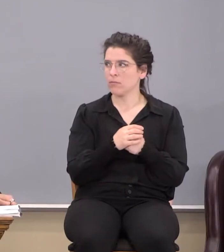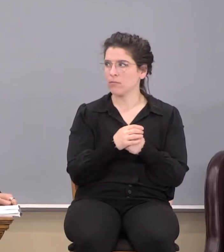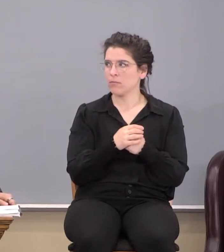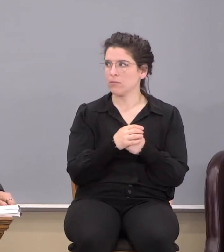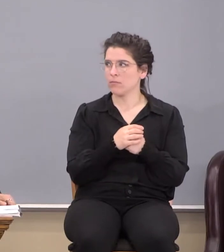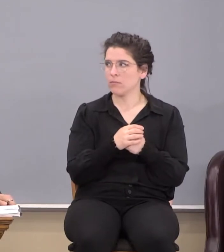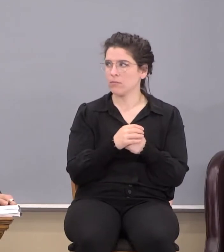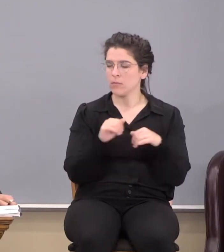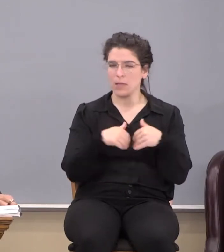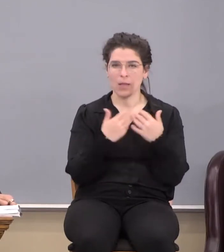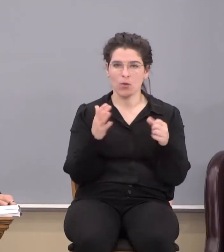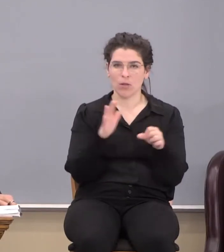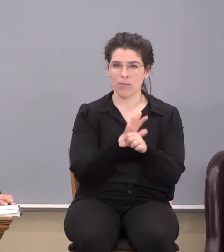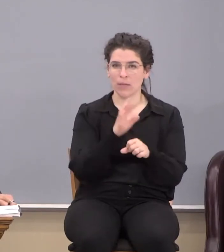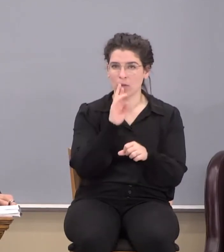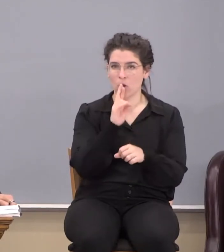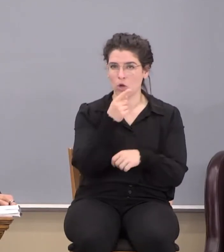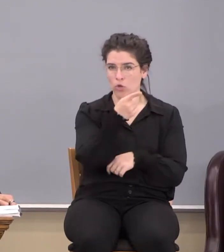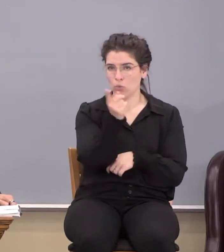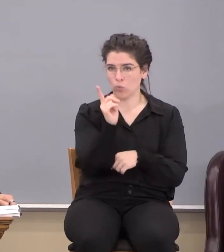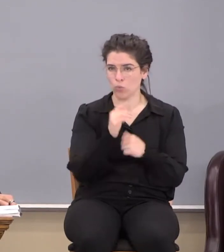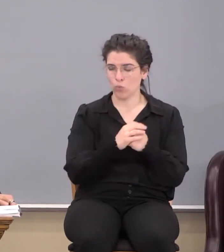How complete are you?